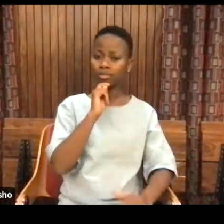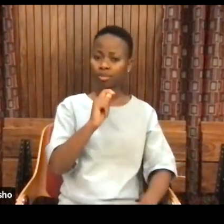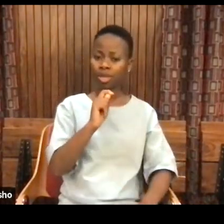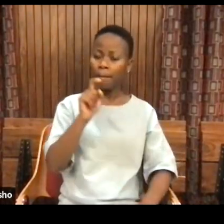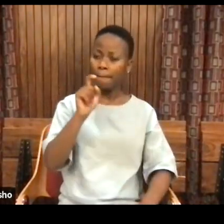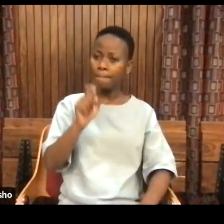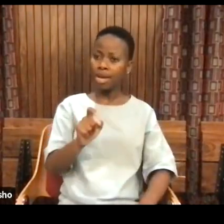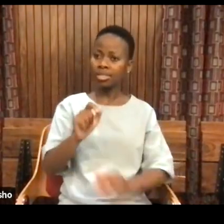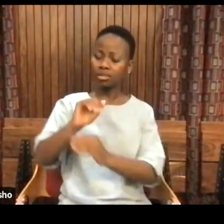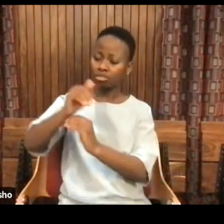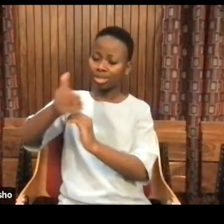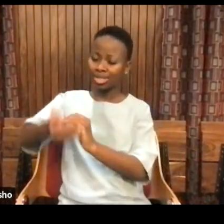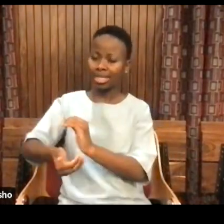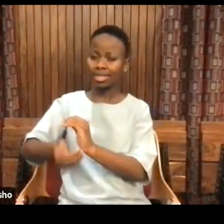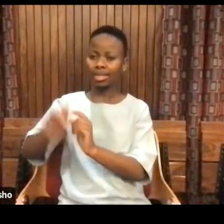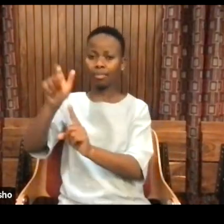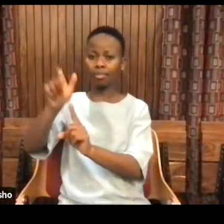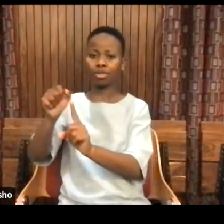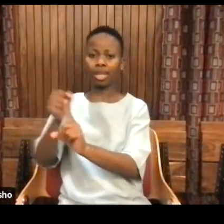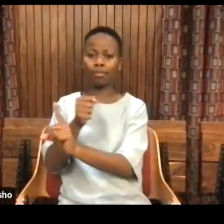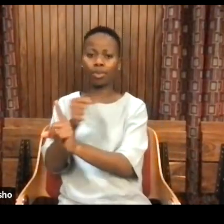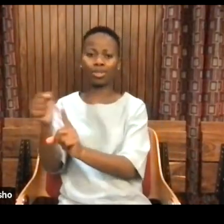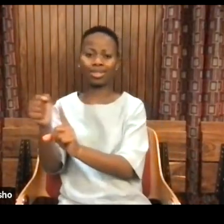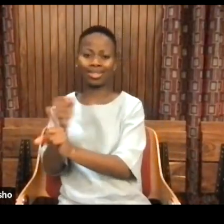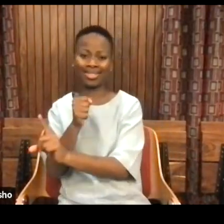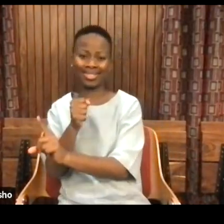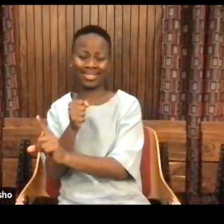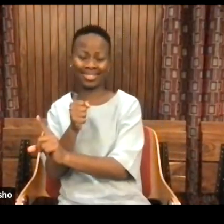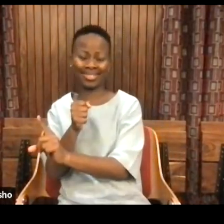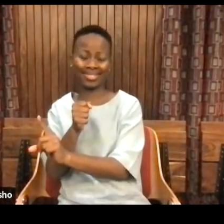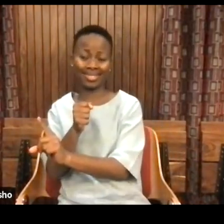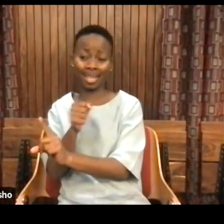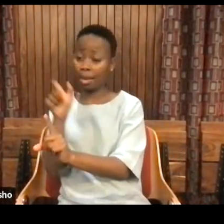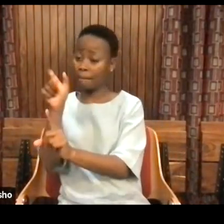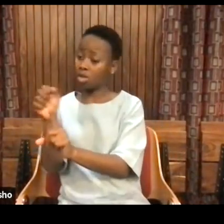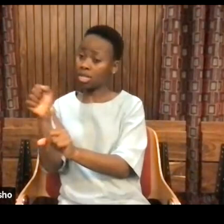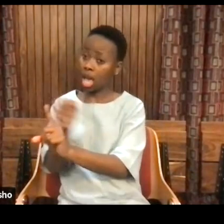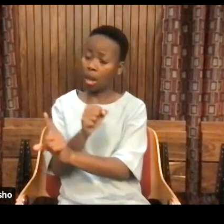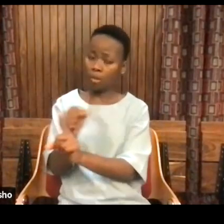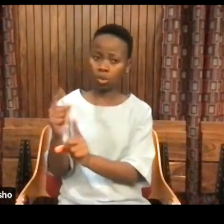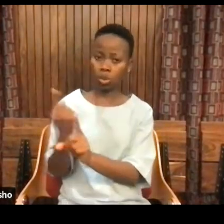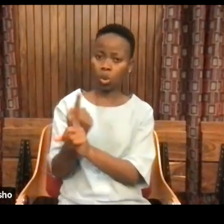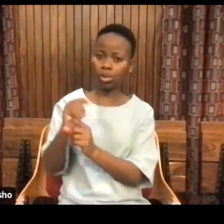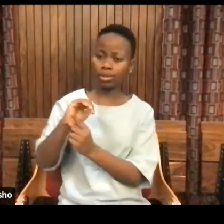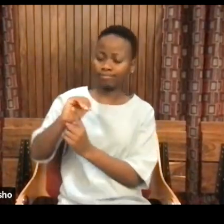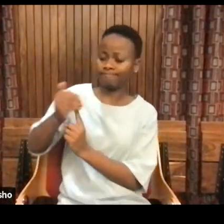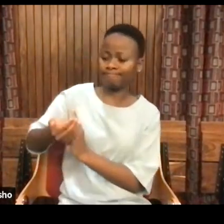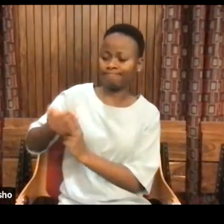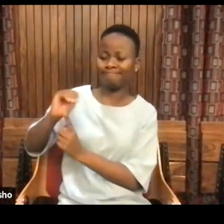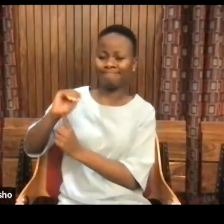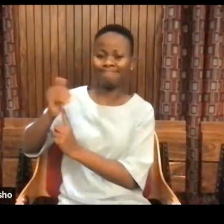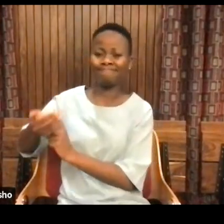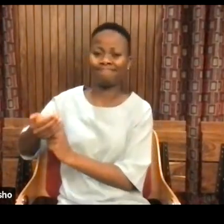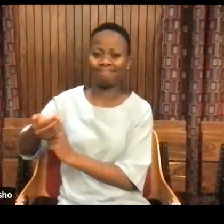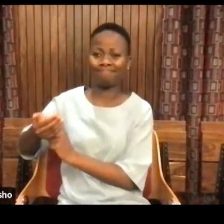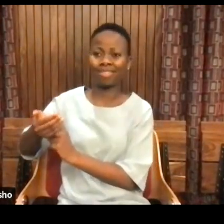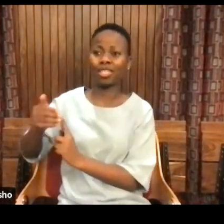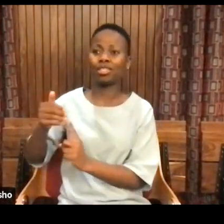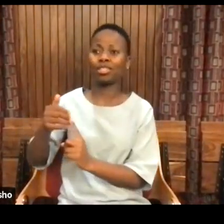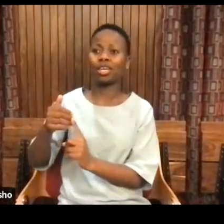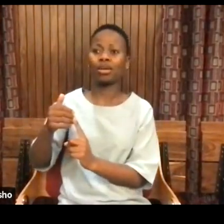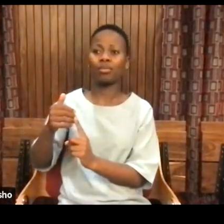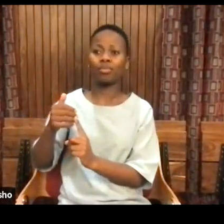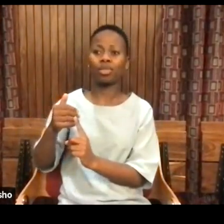abusers. We valorize certain and particularly male professors.